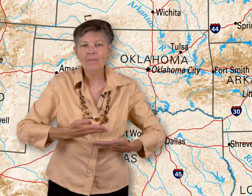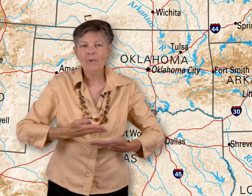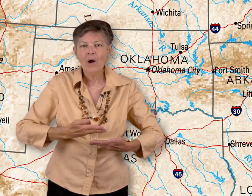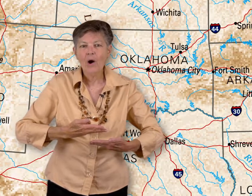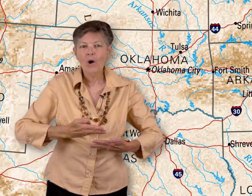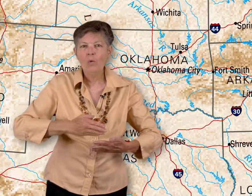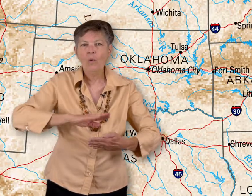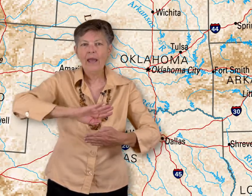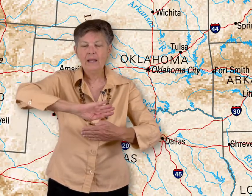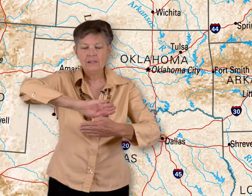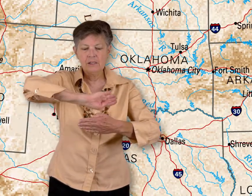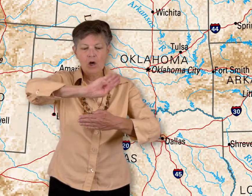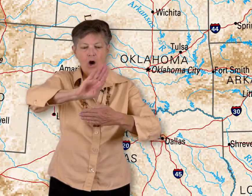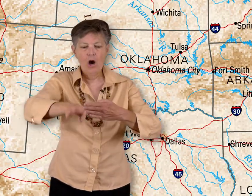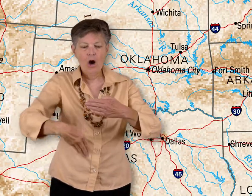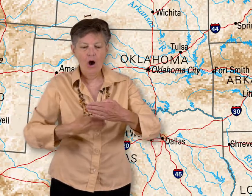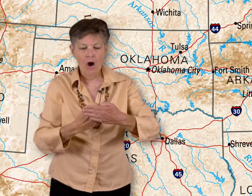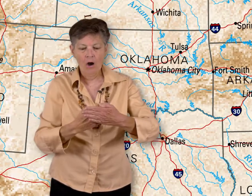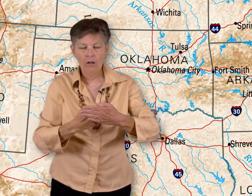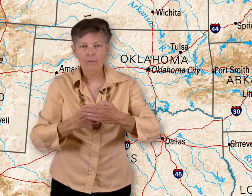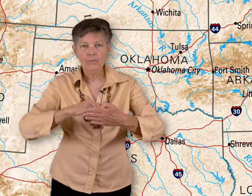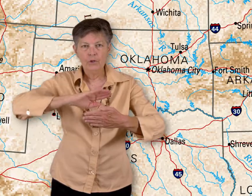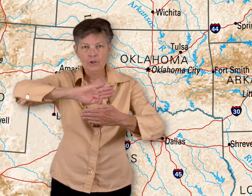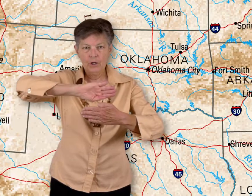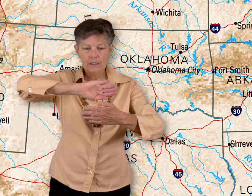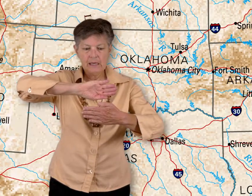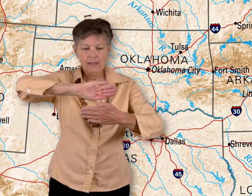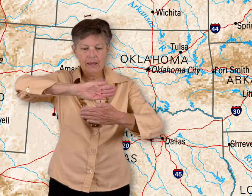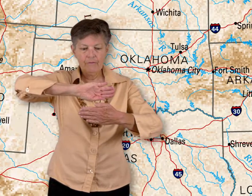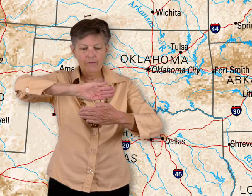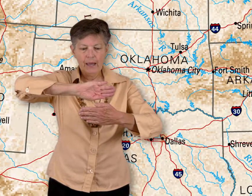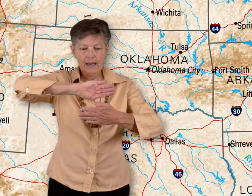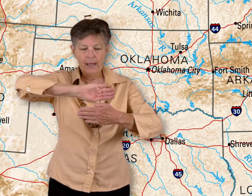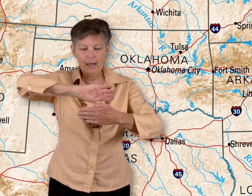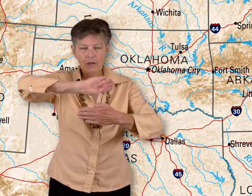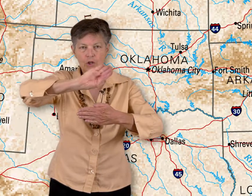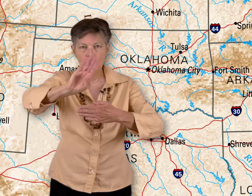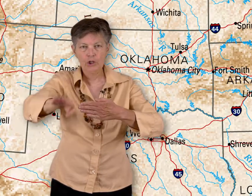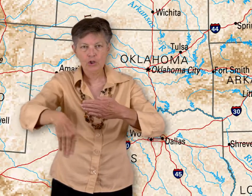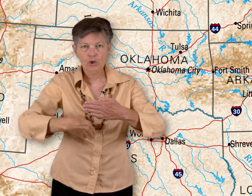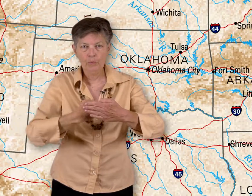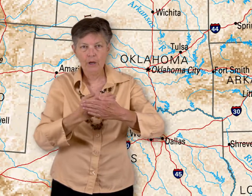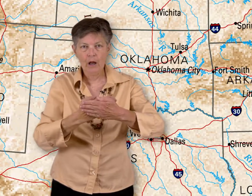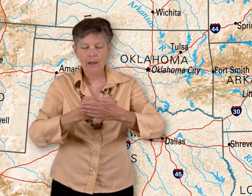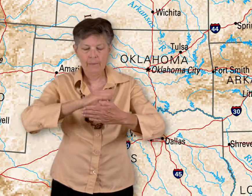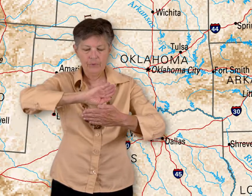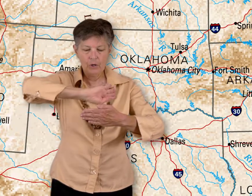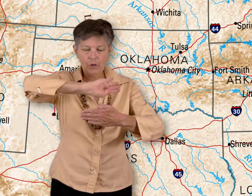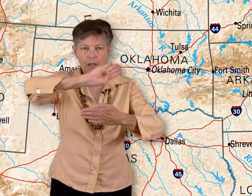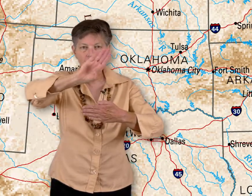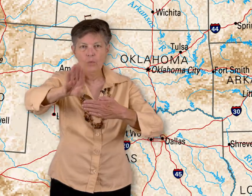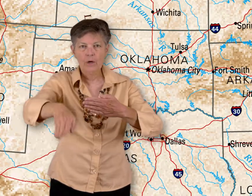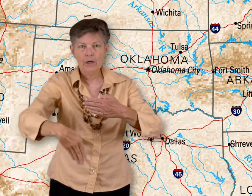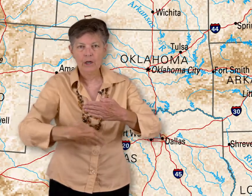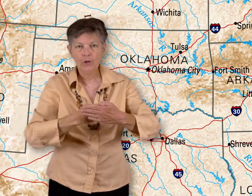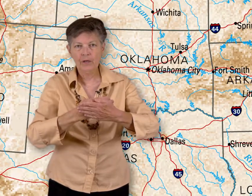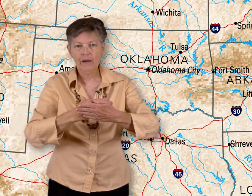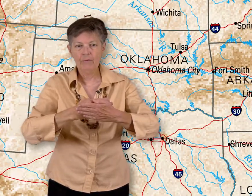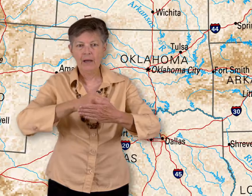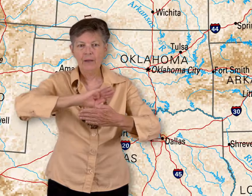awaits all. So you're going to take that flat hand and you're going to scoop it all up. So we're including everybody.